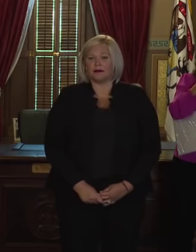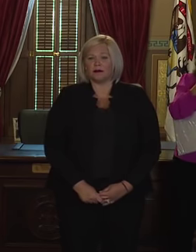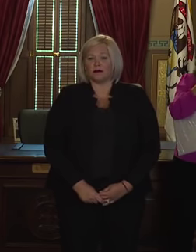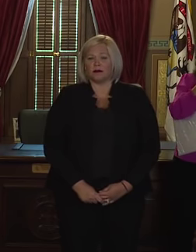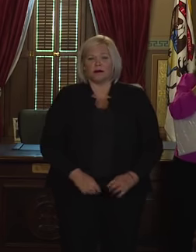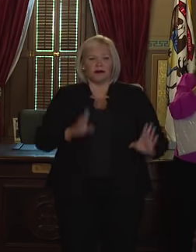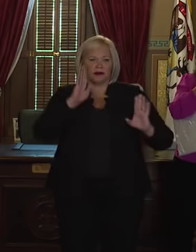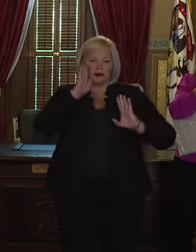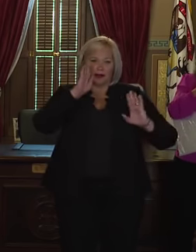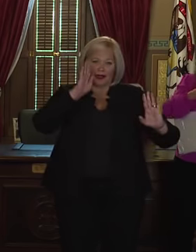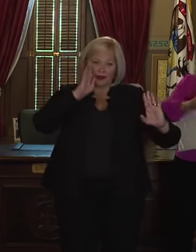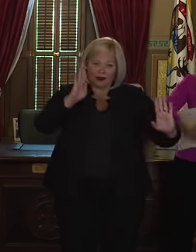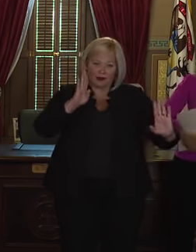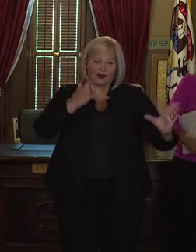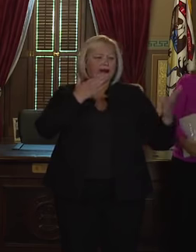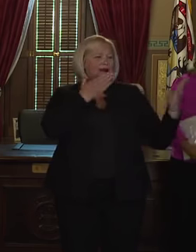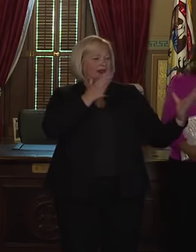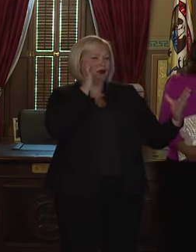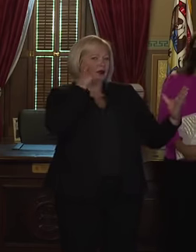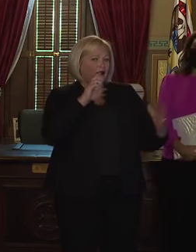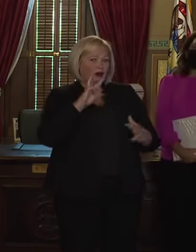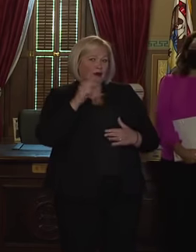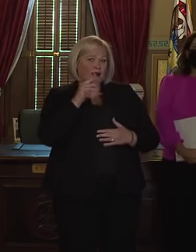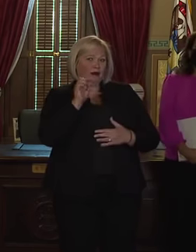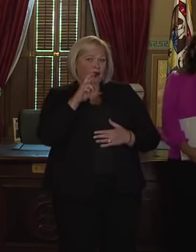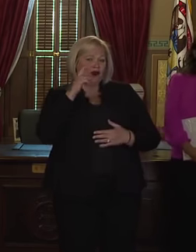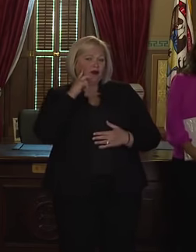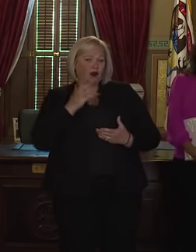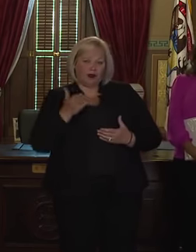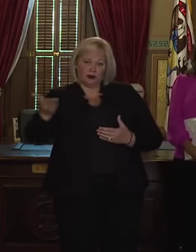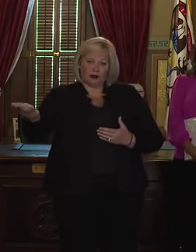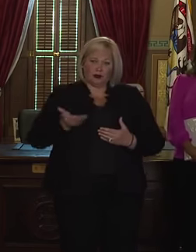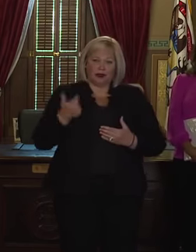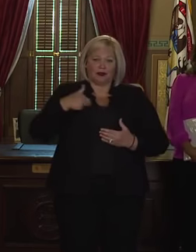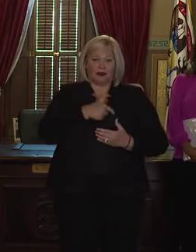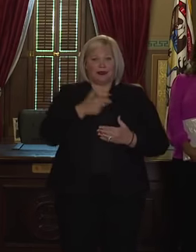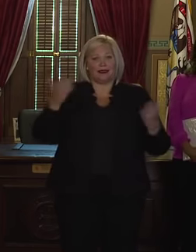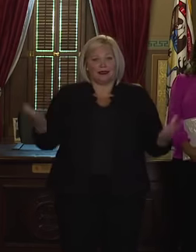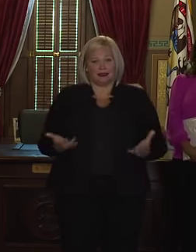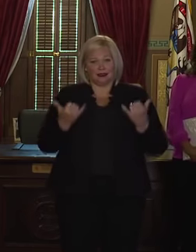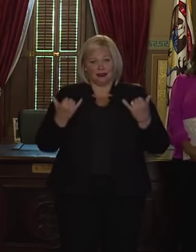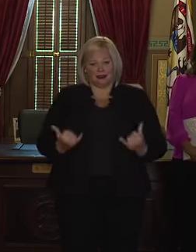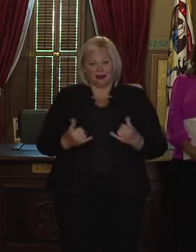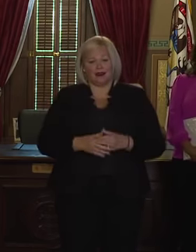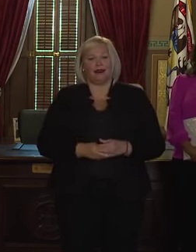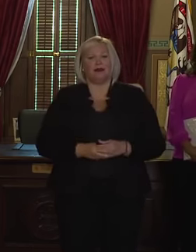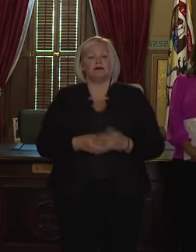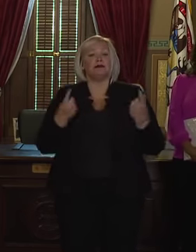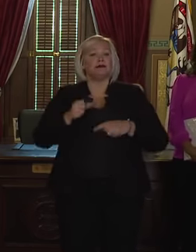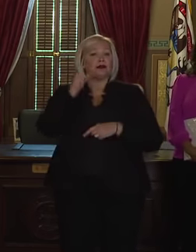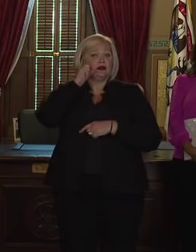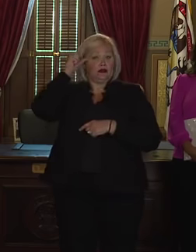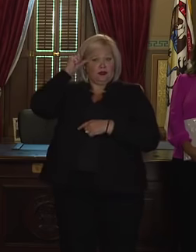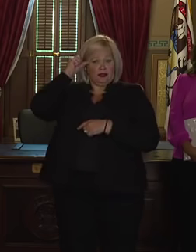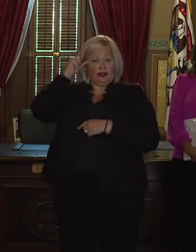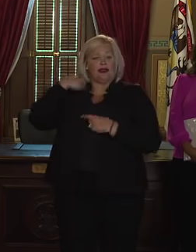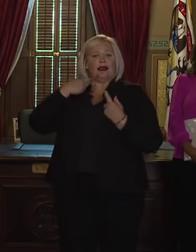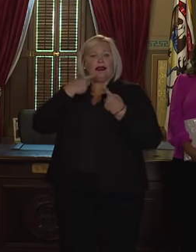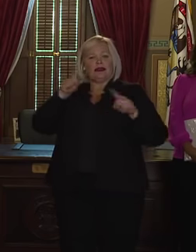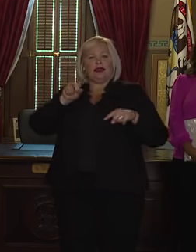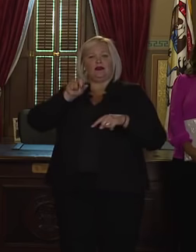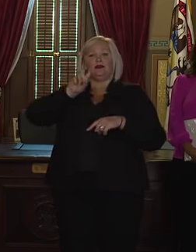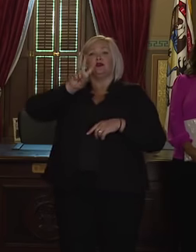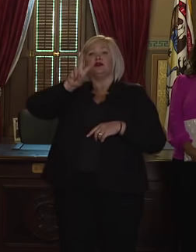Hello, and thank you, Governor Whitmer, for inviting me to join you here today. Yesterday, we announced that 2